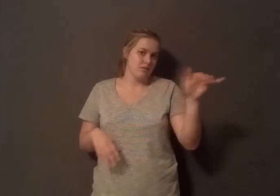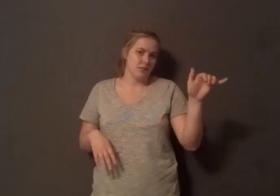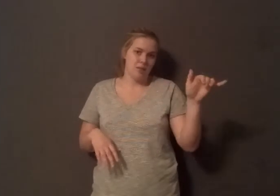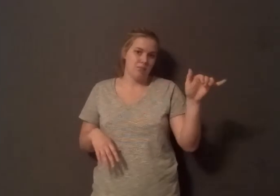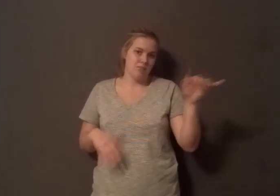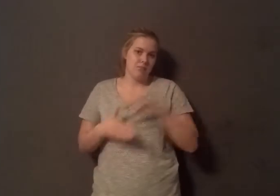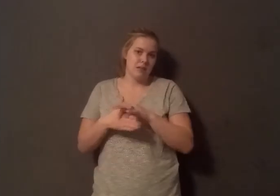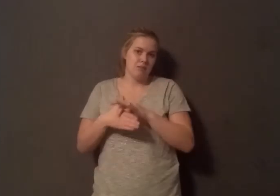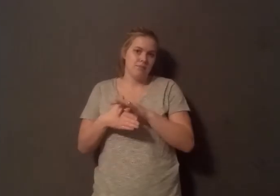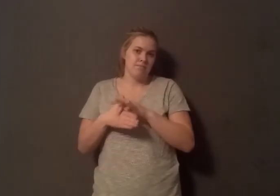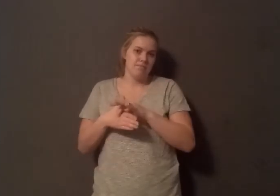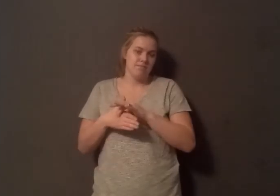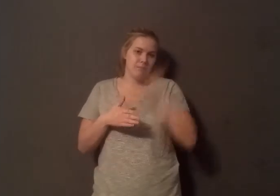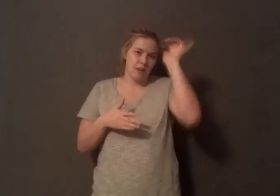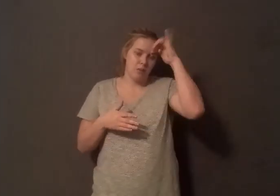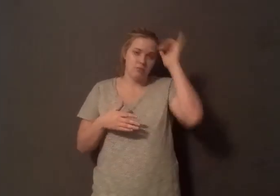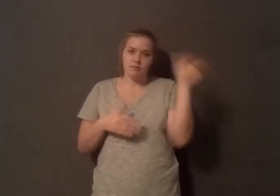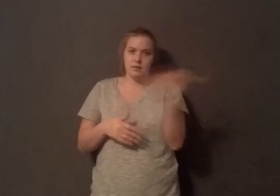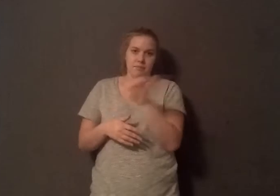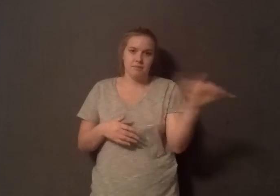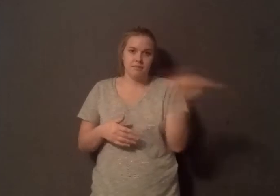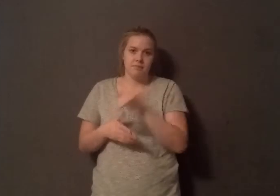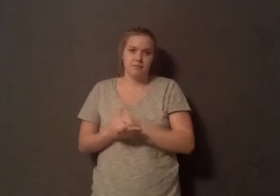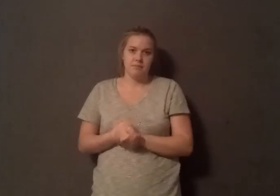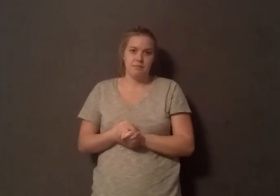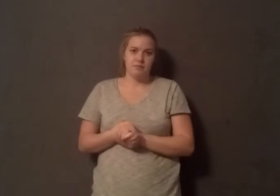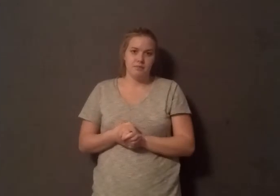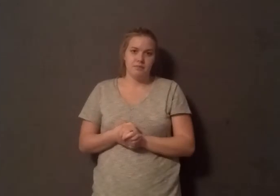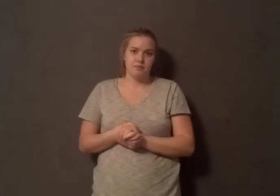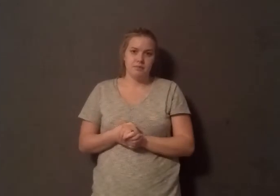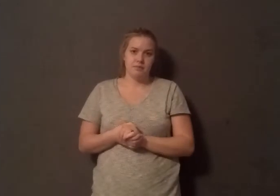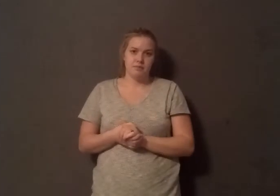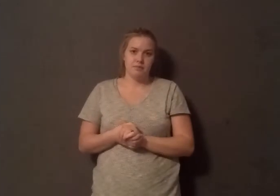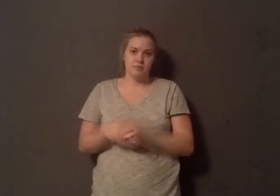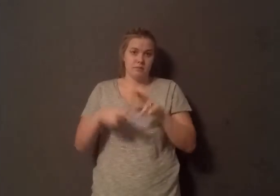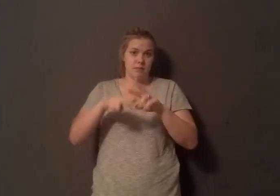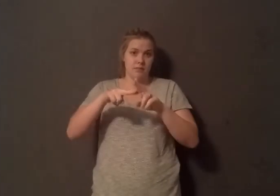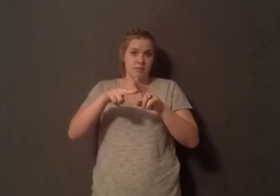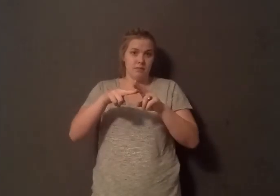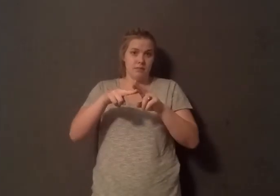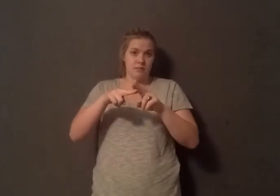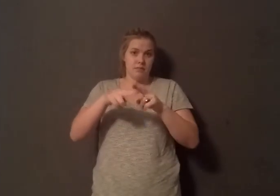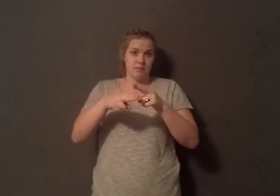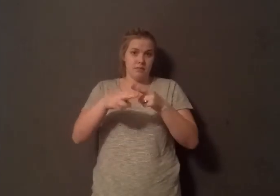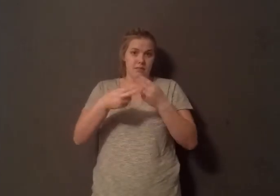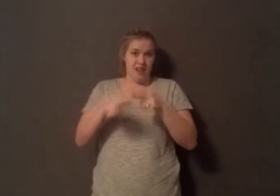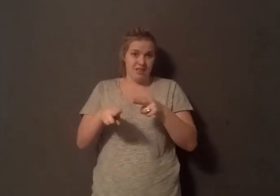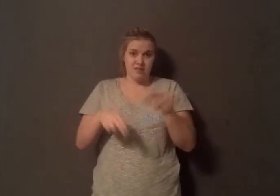on sheer volume, it's the number one source. You've got eggs being close by. I never really thought about eggs much. I just thought of them as a standard part of a healthy diet.